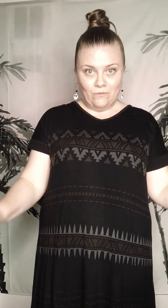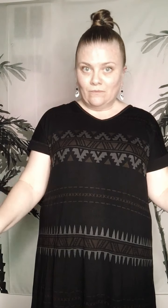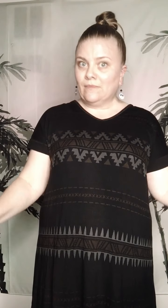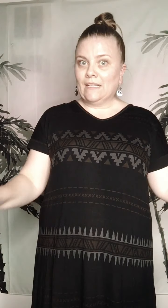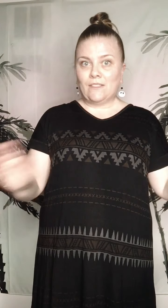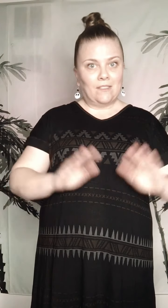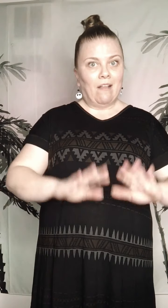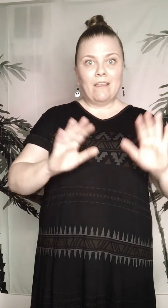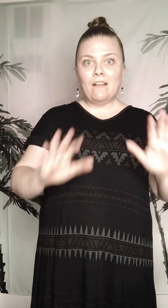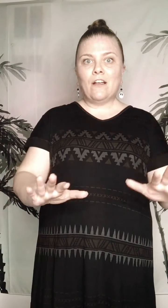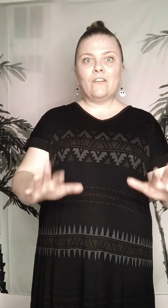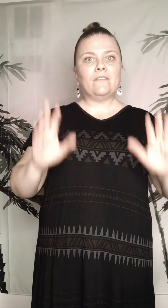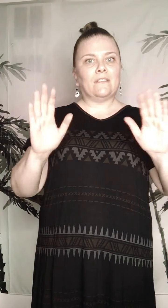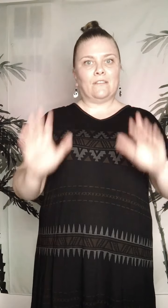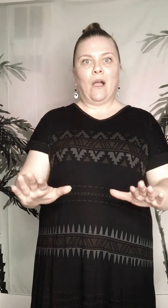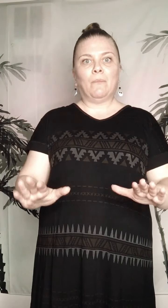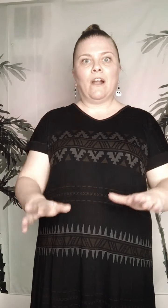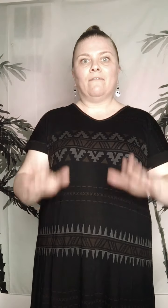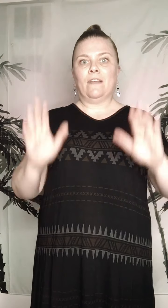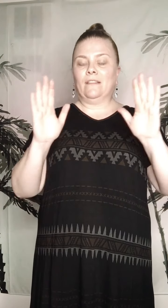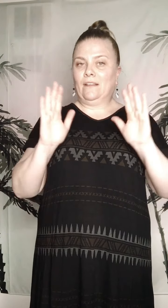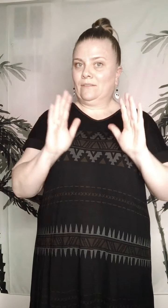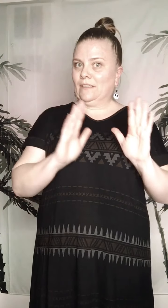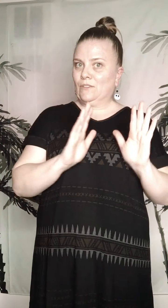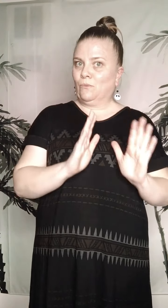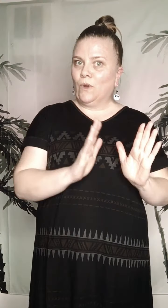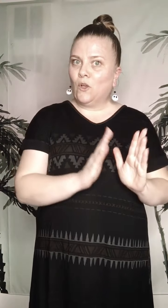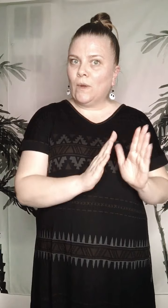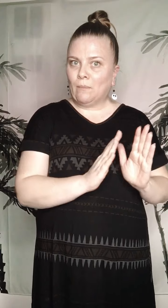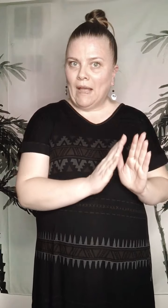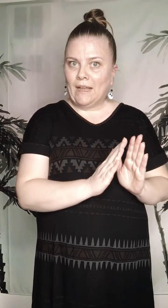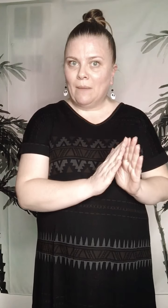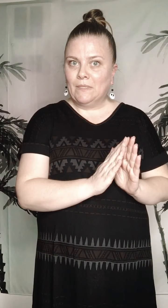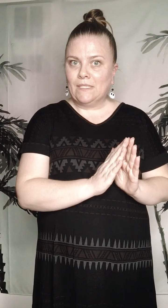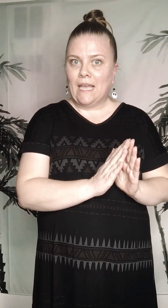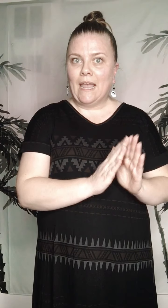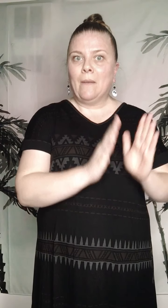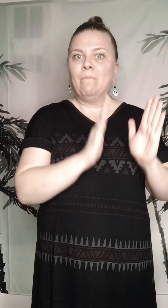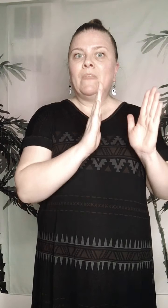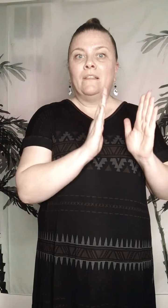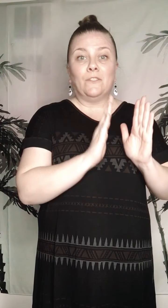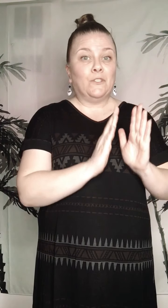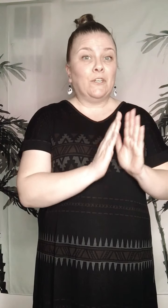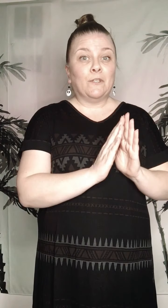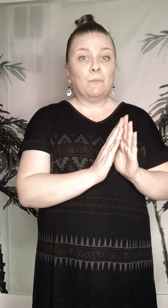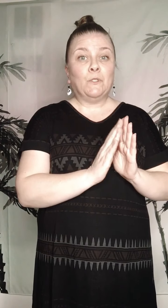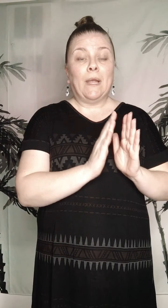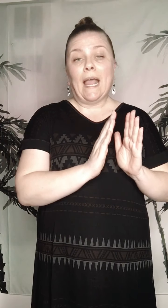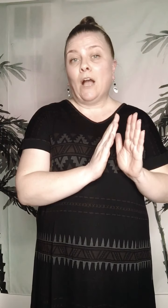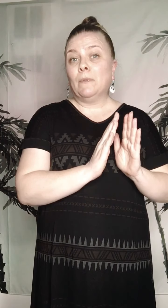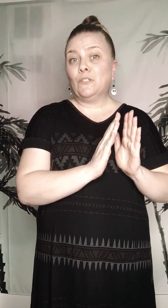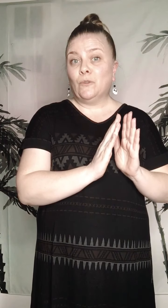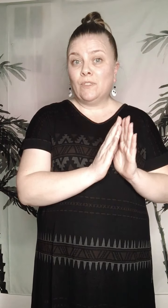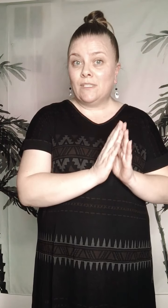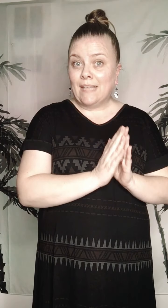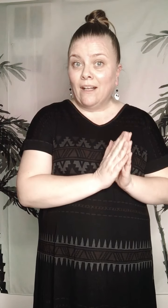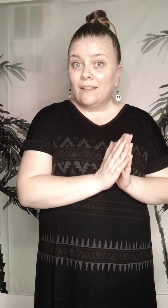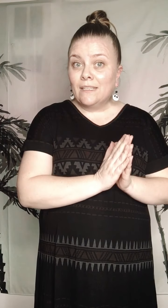That's selling clothes. That's not profit. Look, let's real quick back up and say there's a difference between how much you sell in